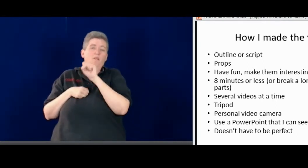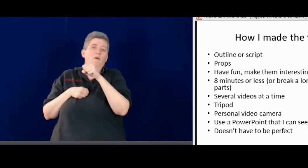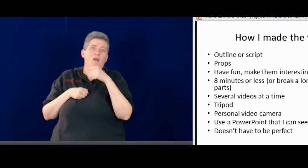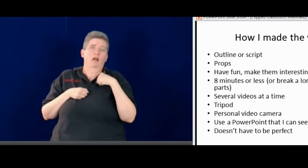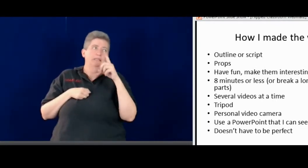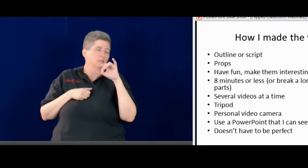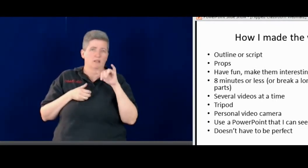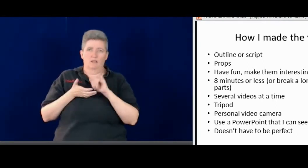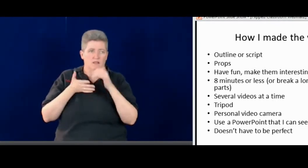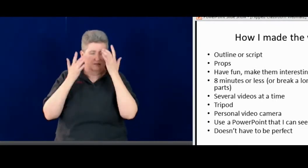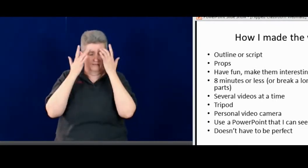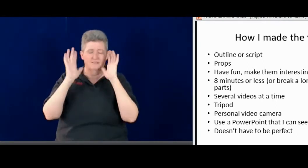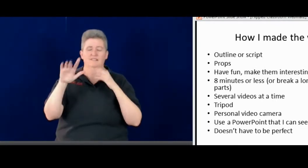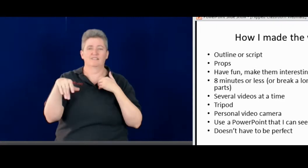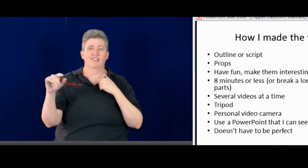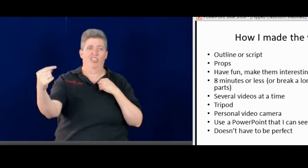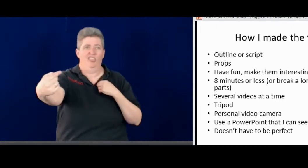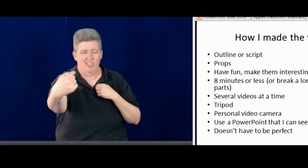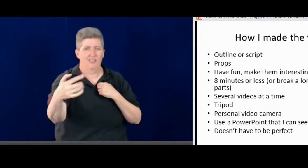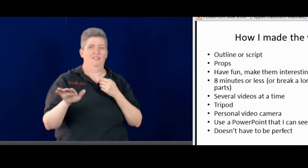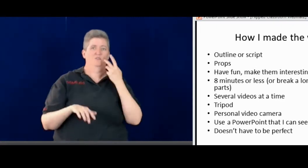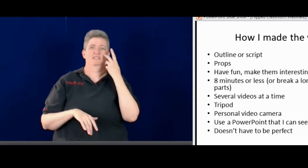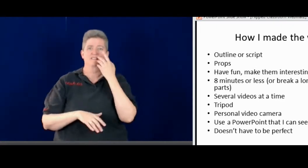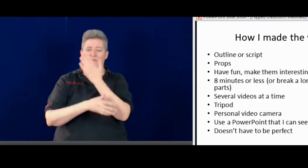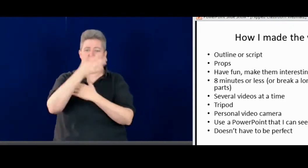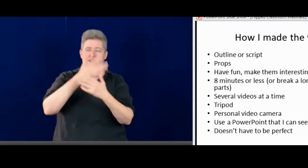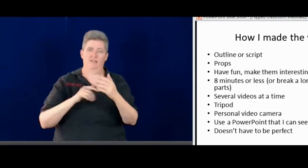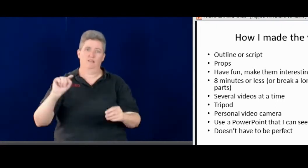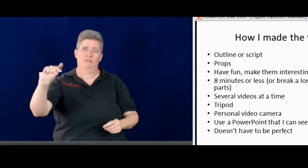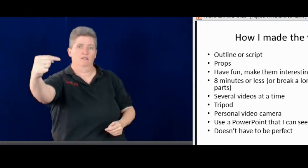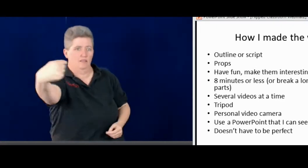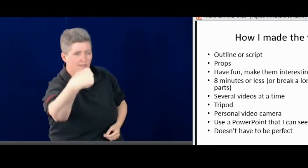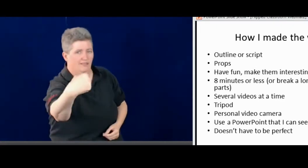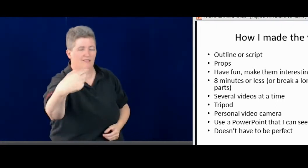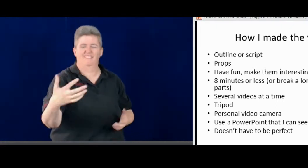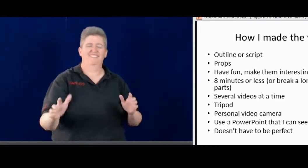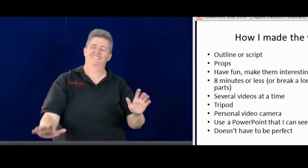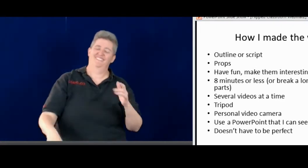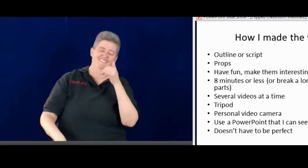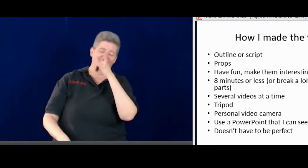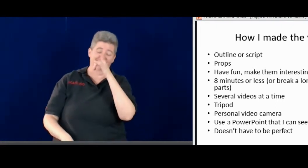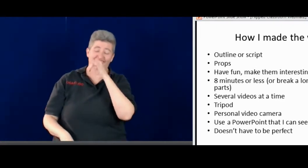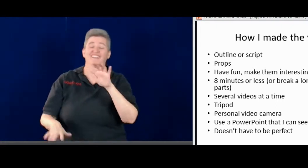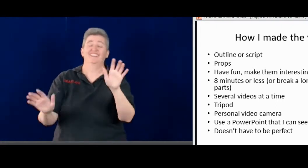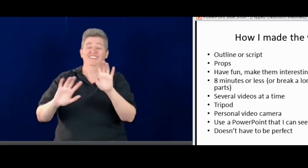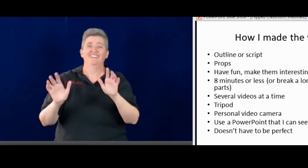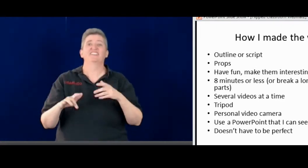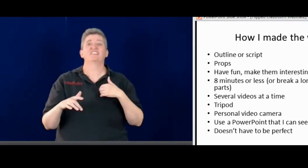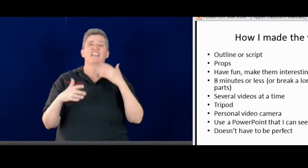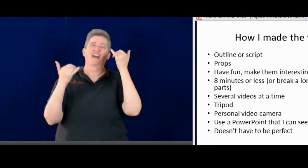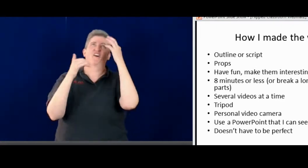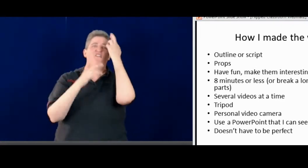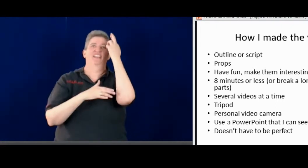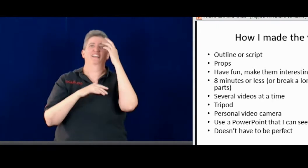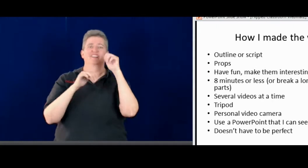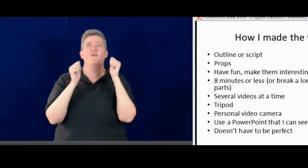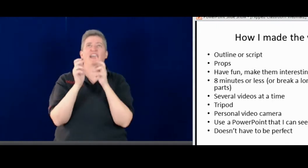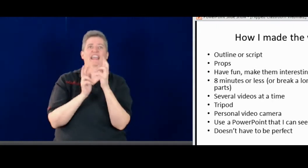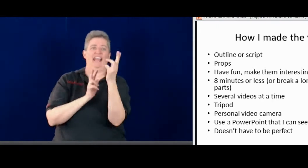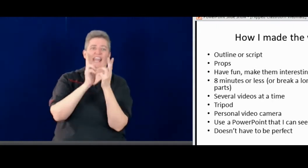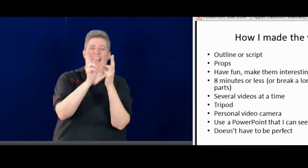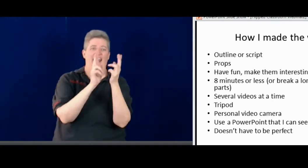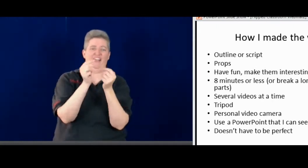twice. So I start making it. That's what I did actually at the beginning. I start it and then I go over and you could see my hand in it. was silly. So